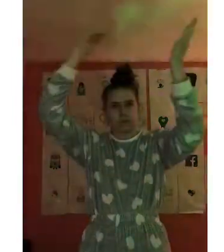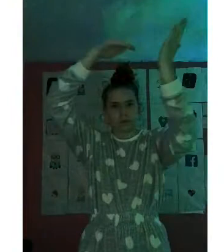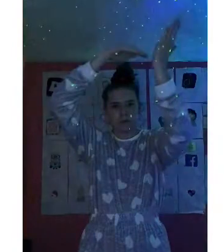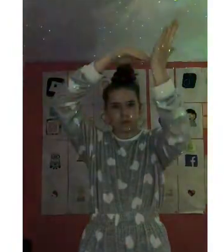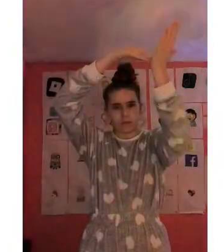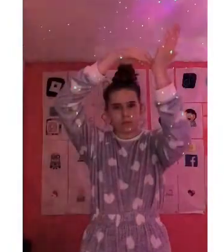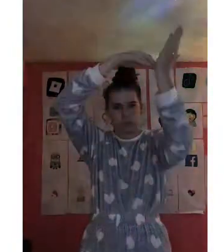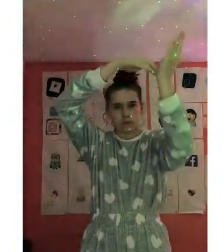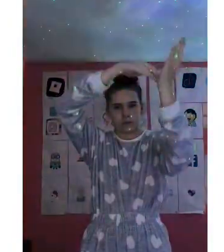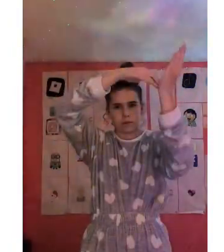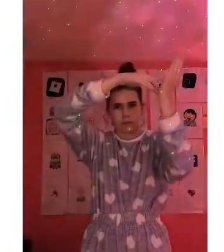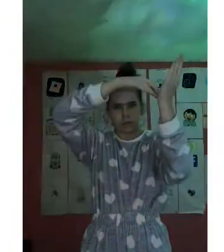an angel